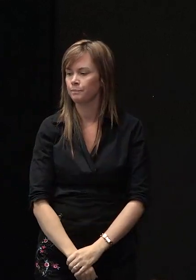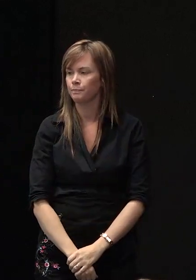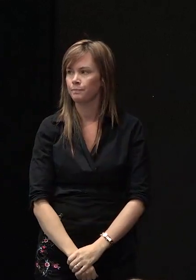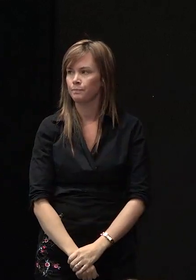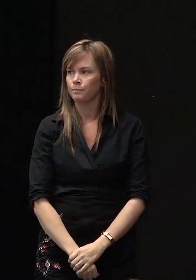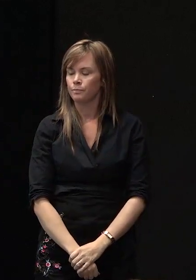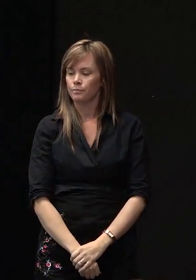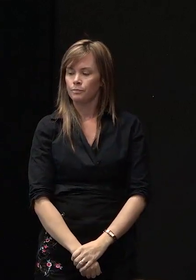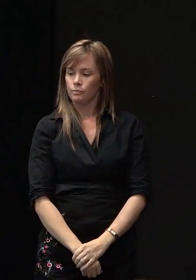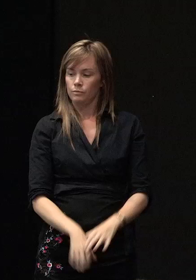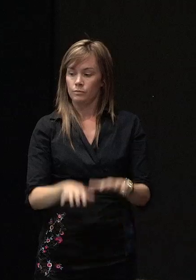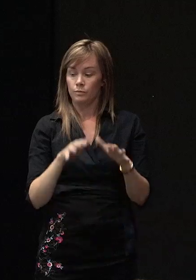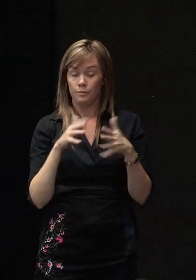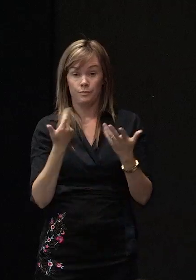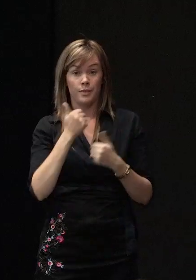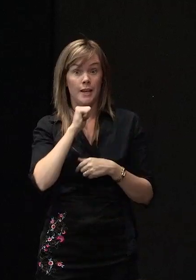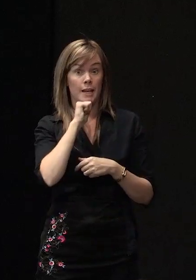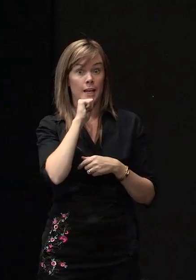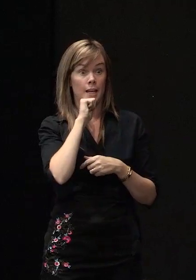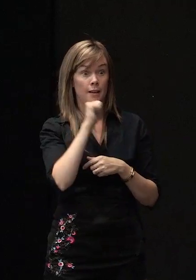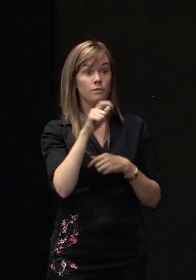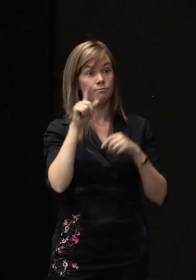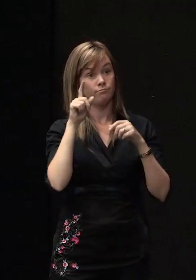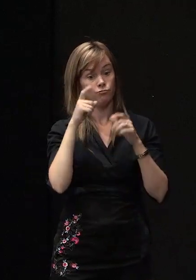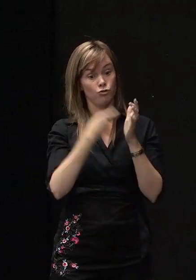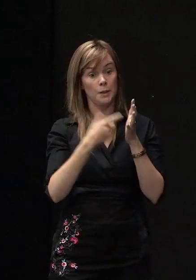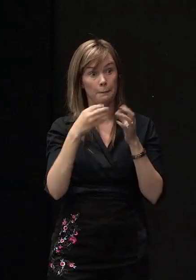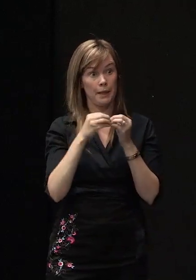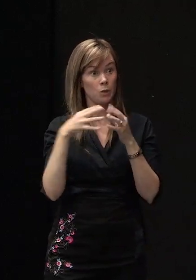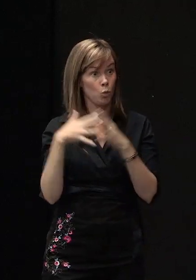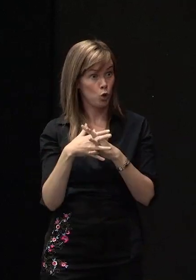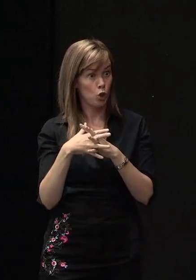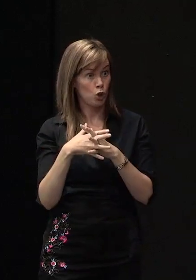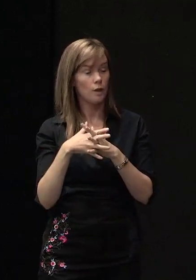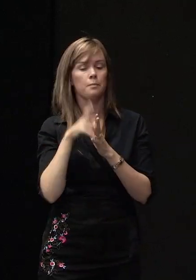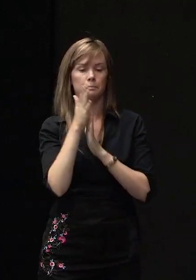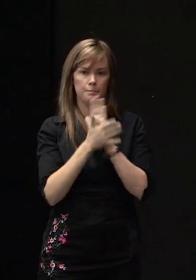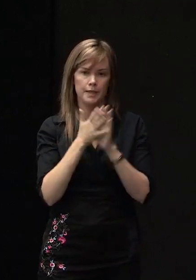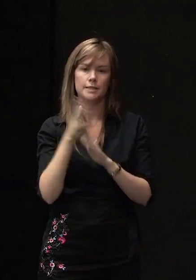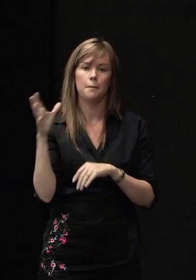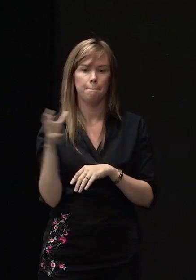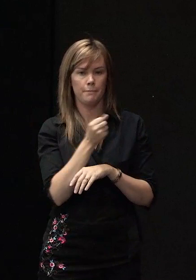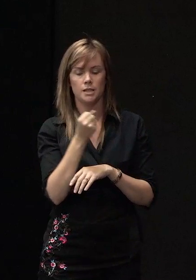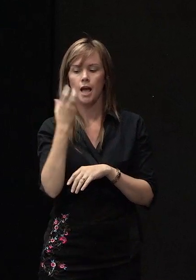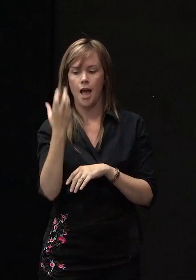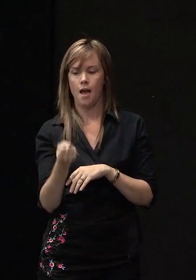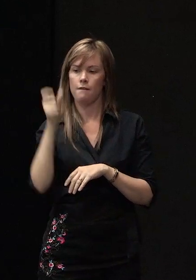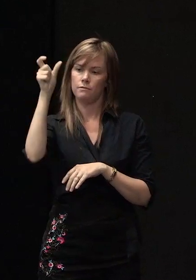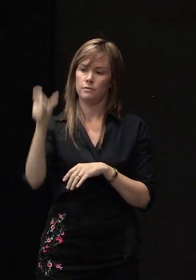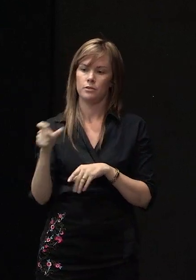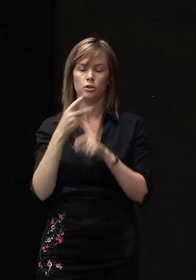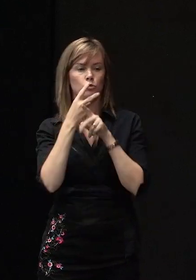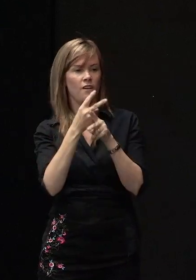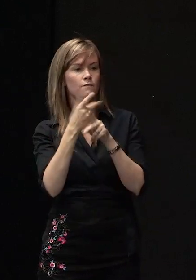So if the work is restricted building work then it must be done by or supervised by a